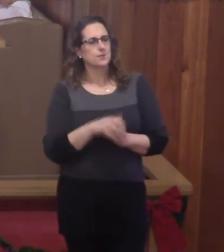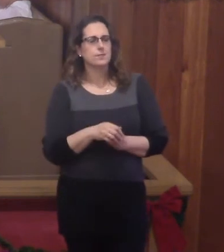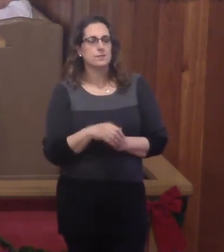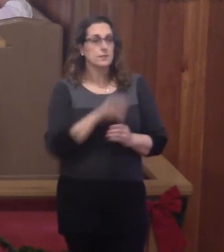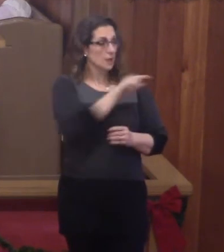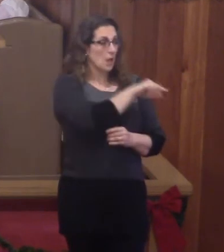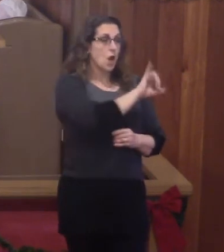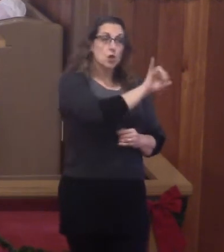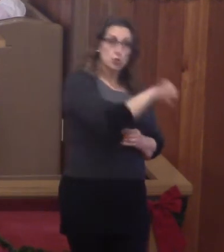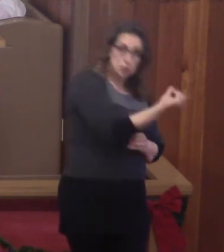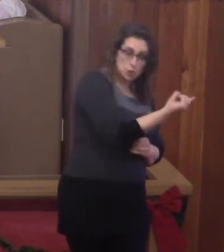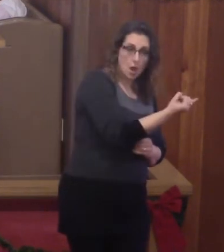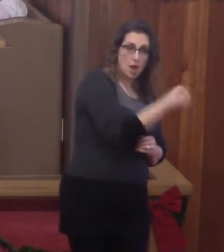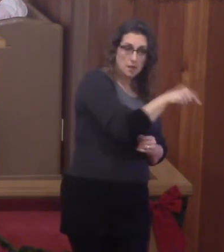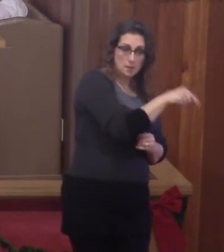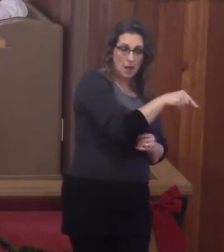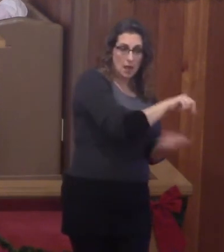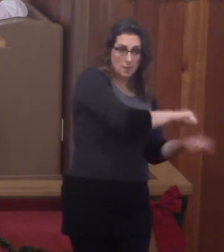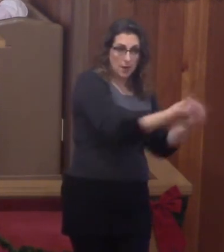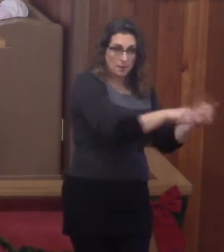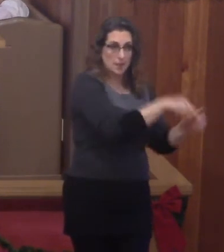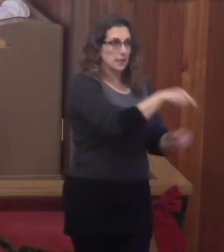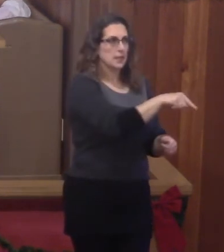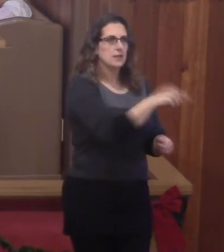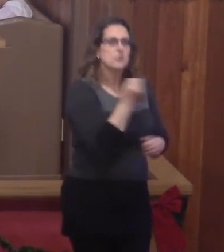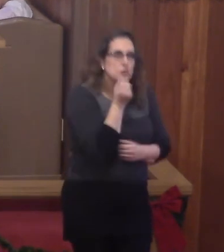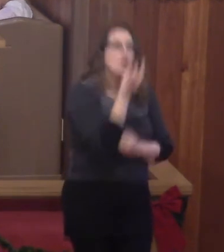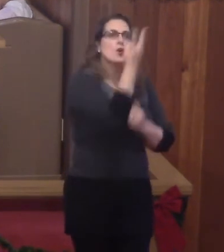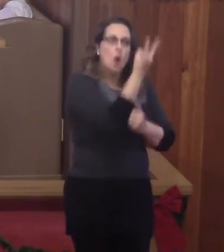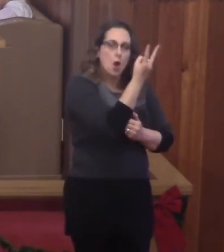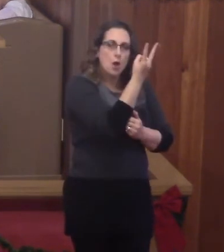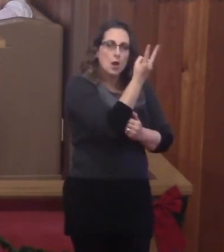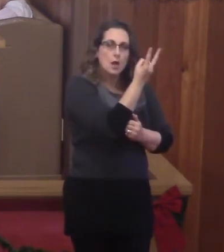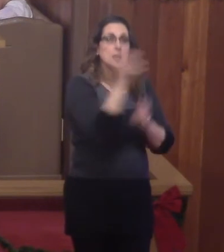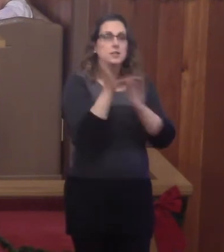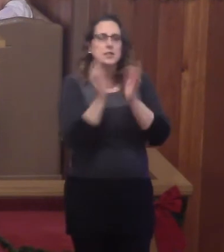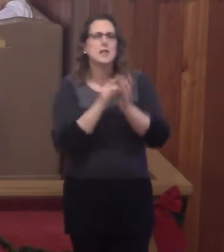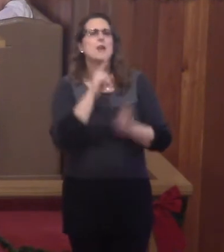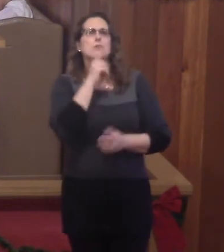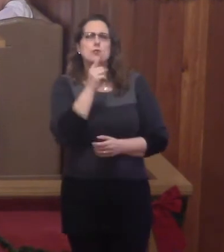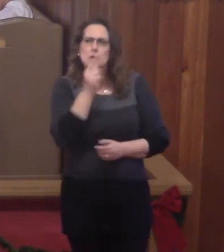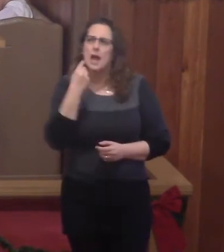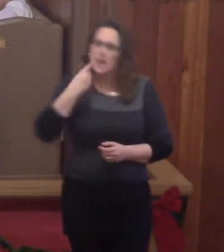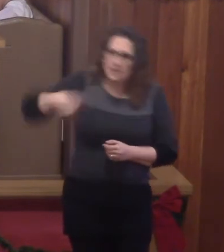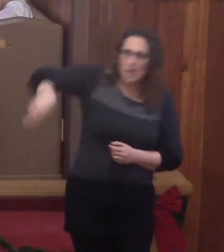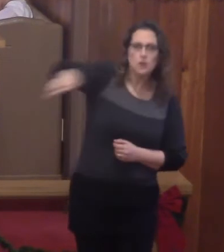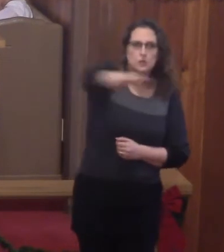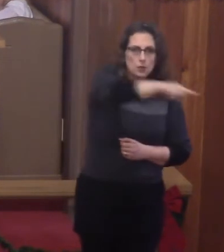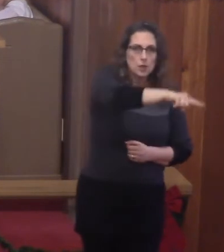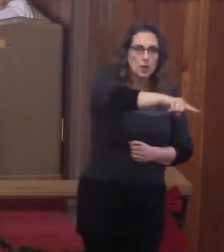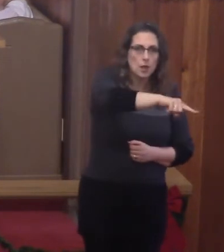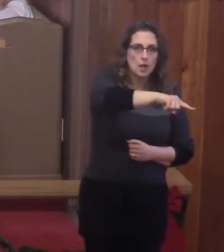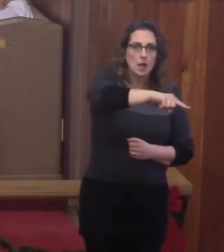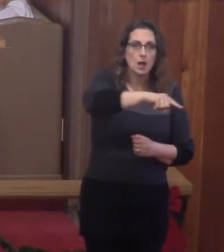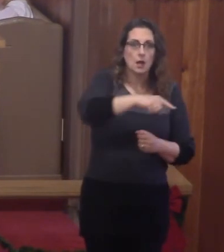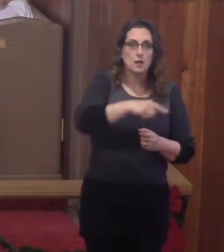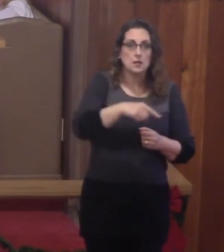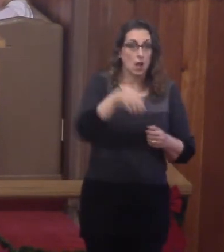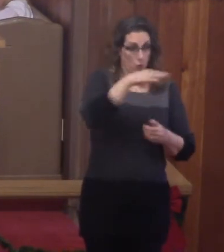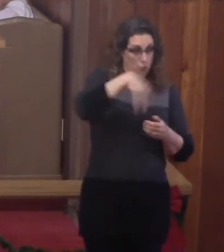the Baptist, he's the goat. Like Jesus said, truly I say to you, among those poor and old